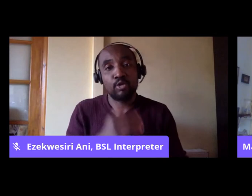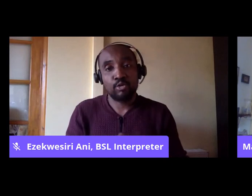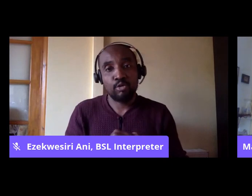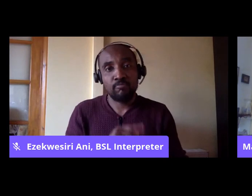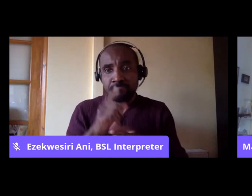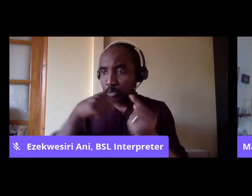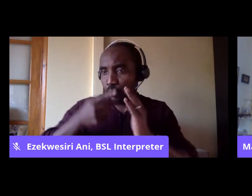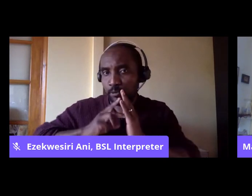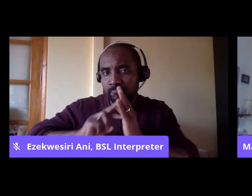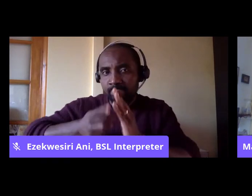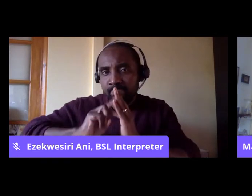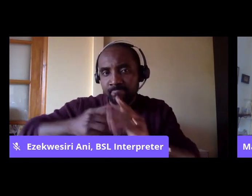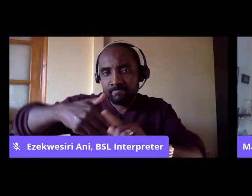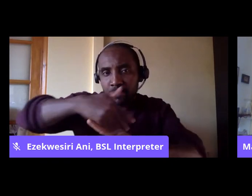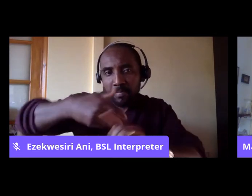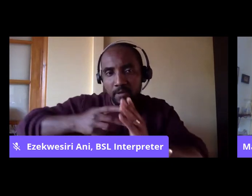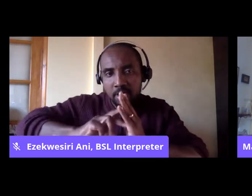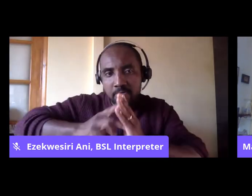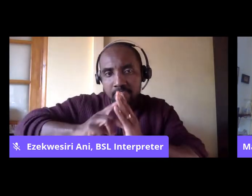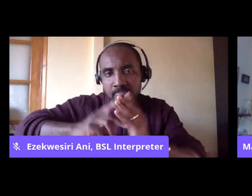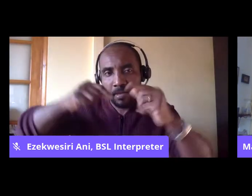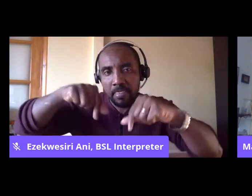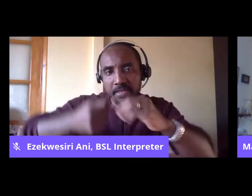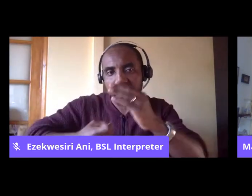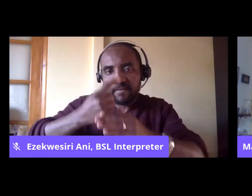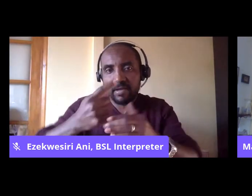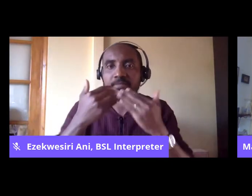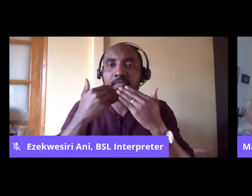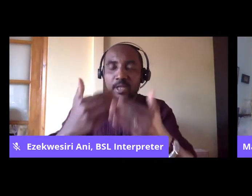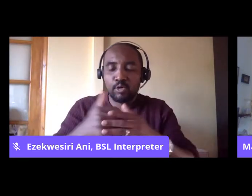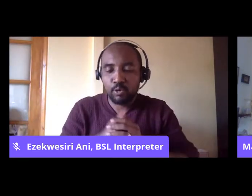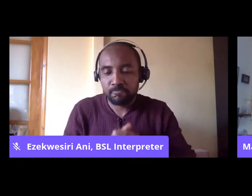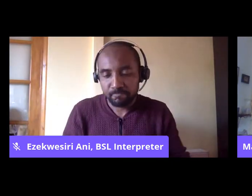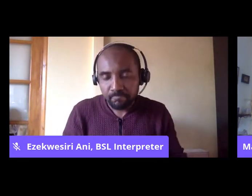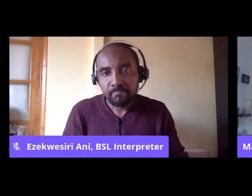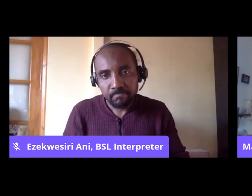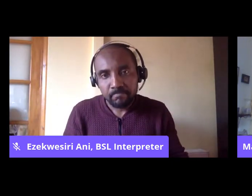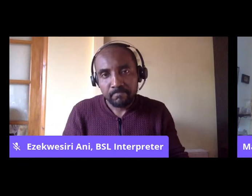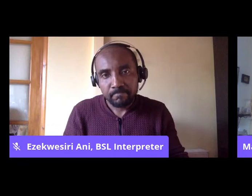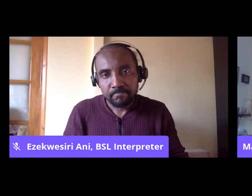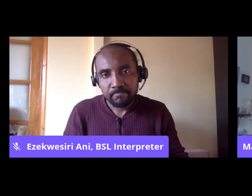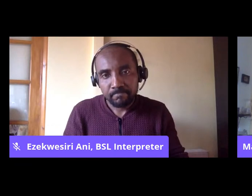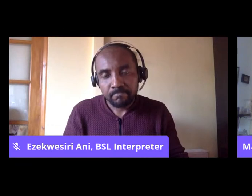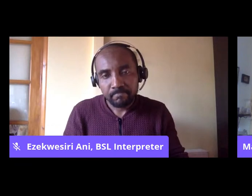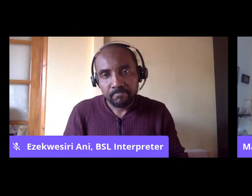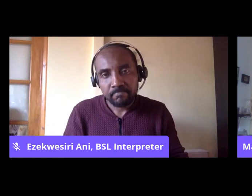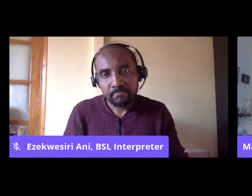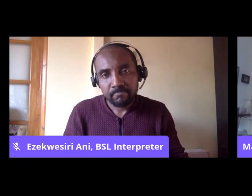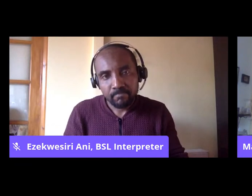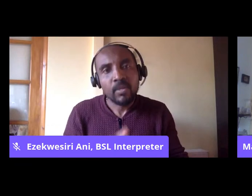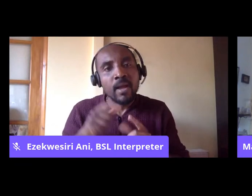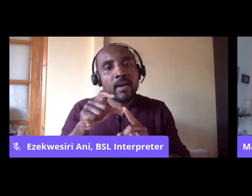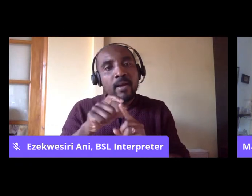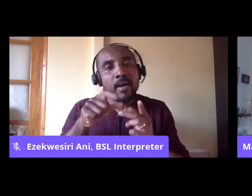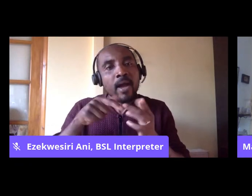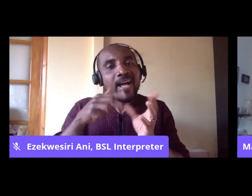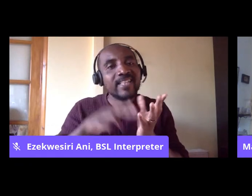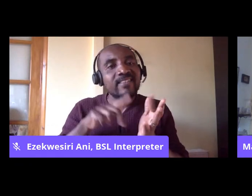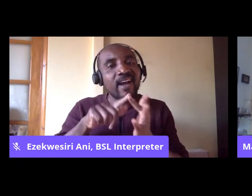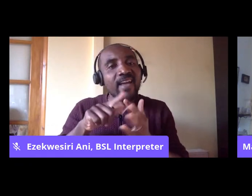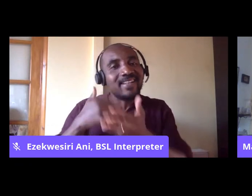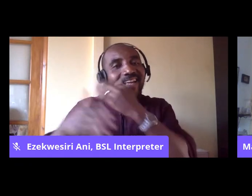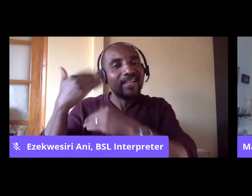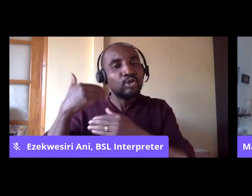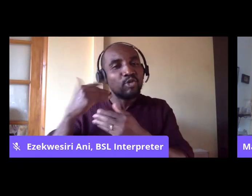organising this. Well, I would love to respond to some of the take of history that Diane had, but perhaps